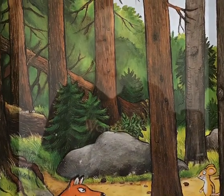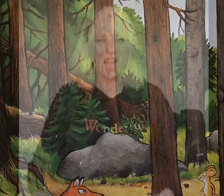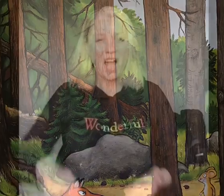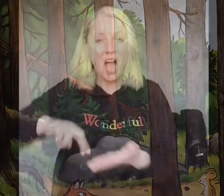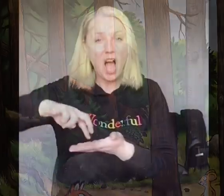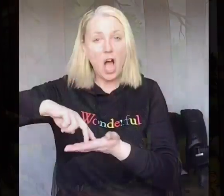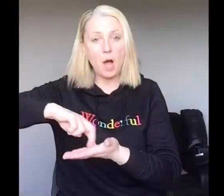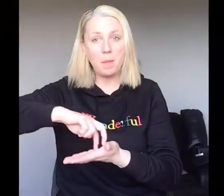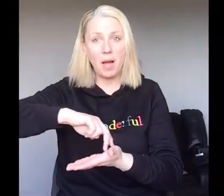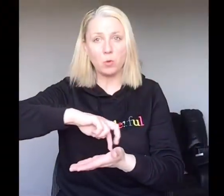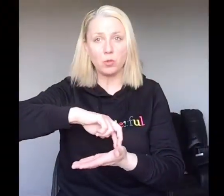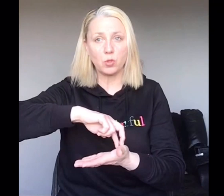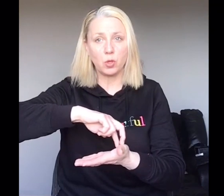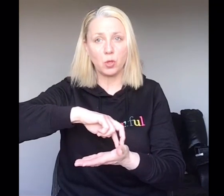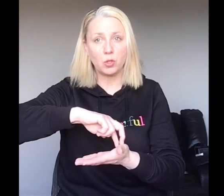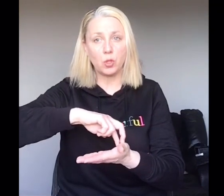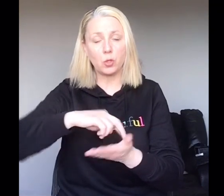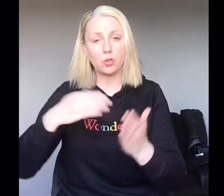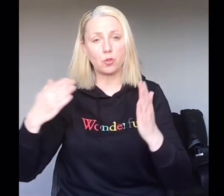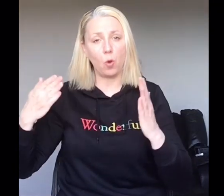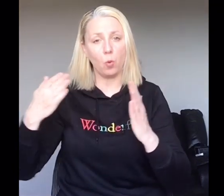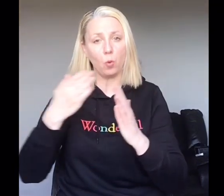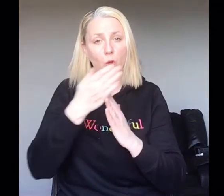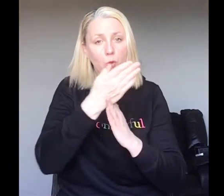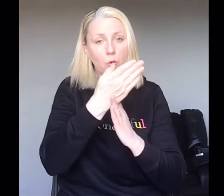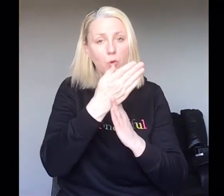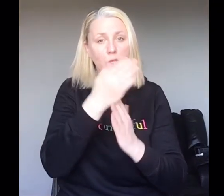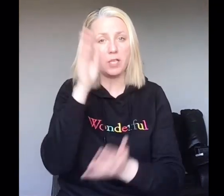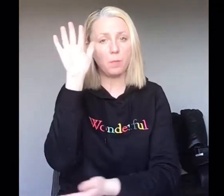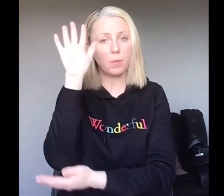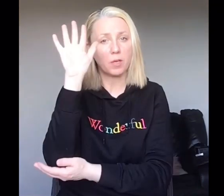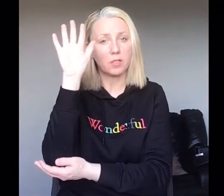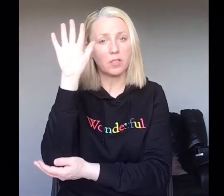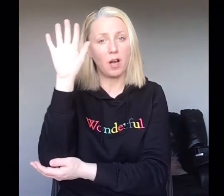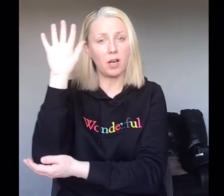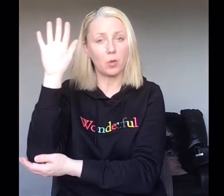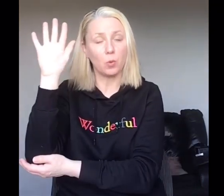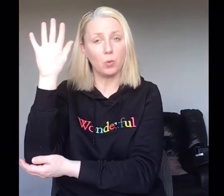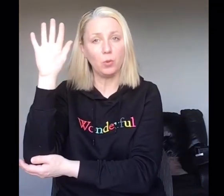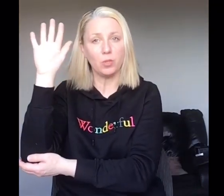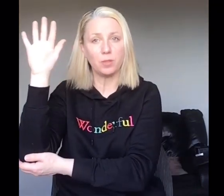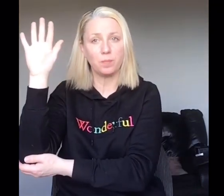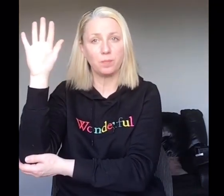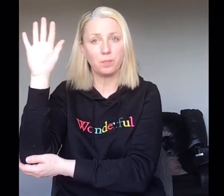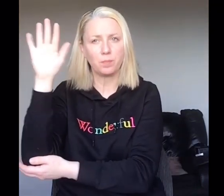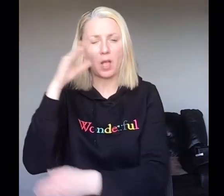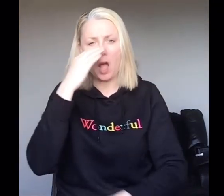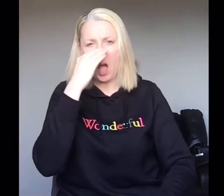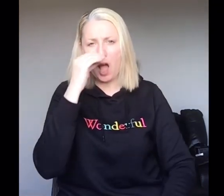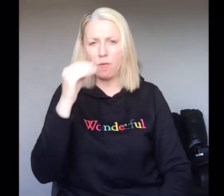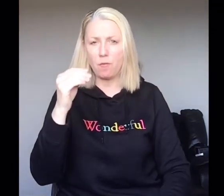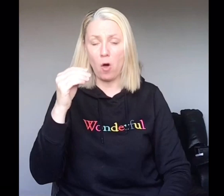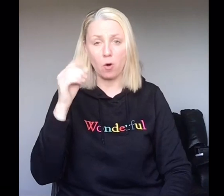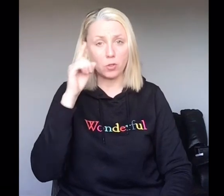A mouse took a stroll through the deep dark wood. A fox